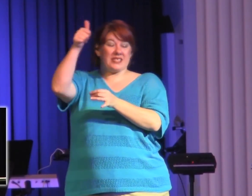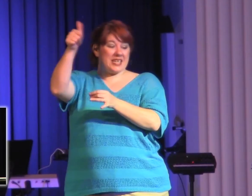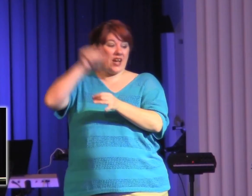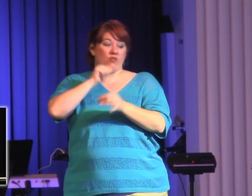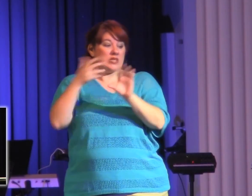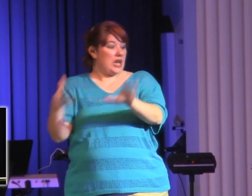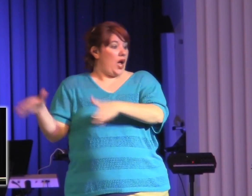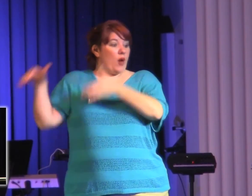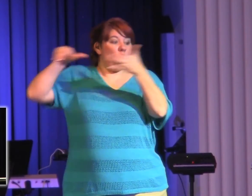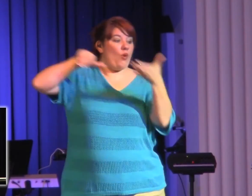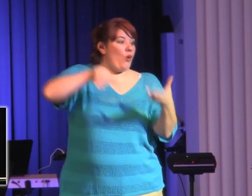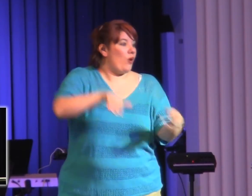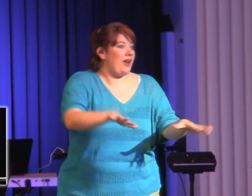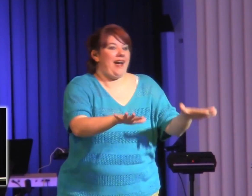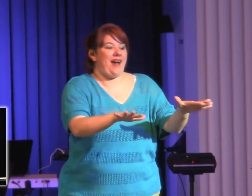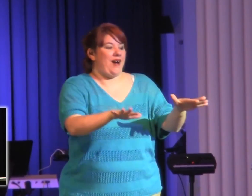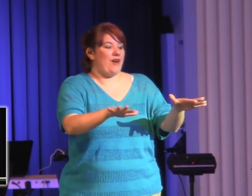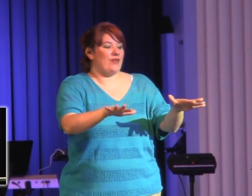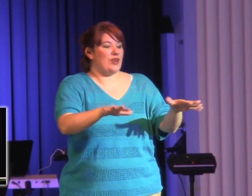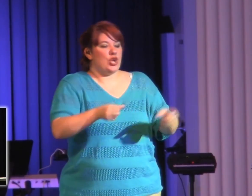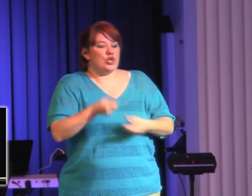out. I don't believe that at all.